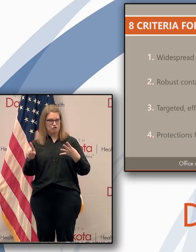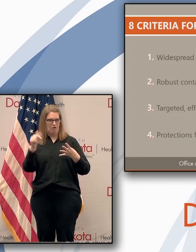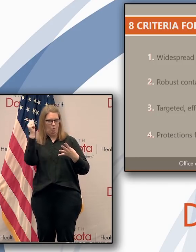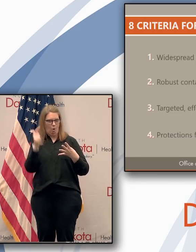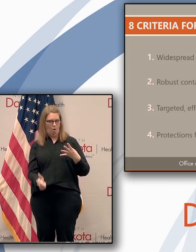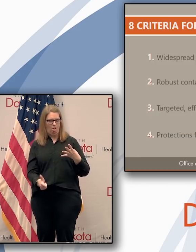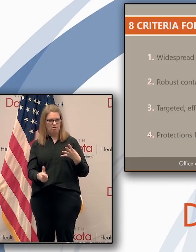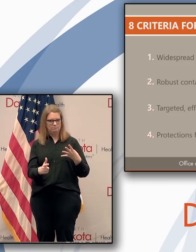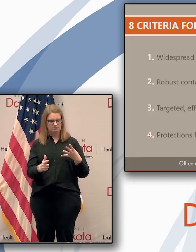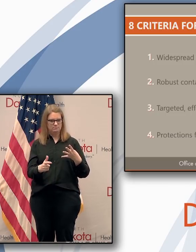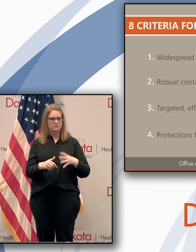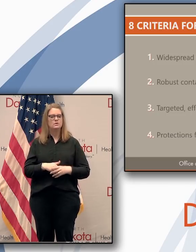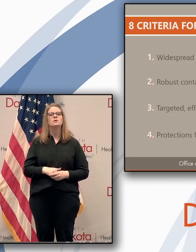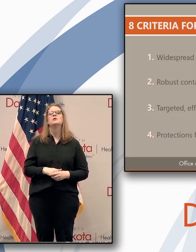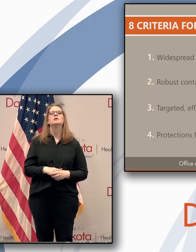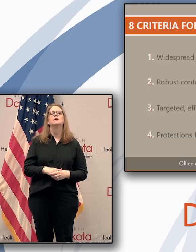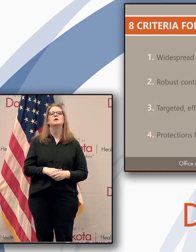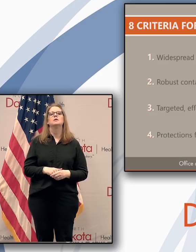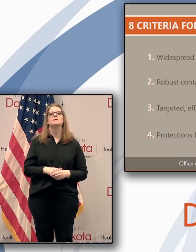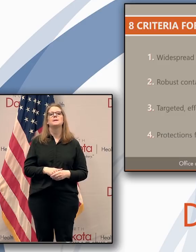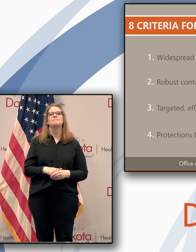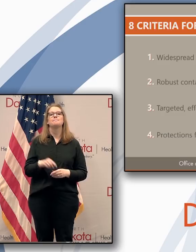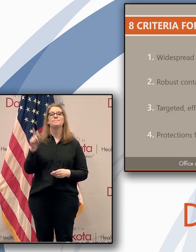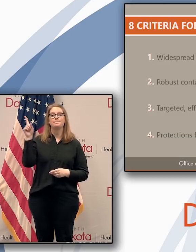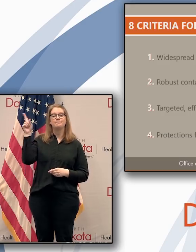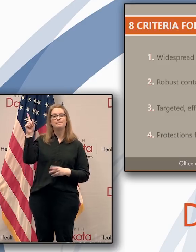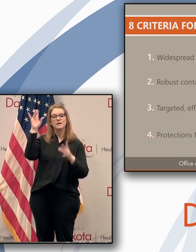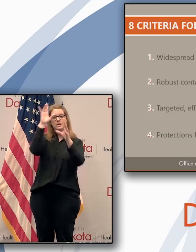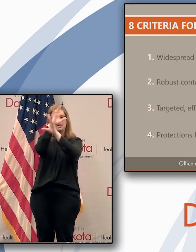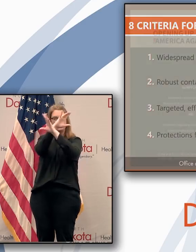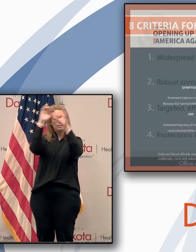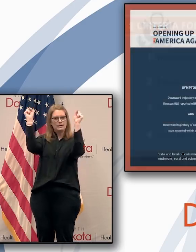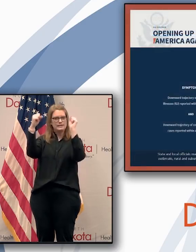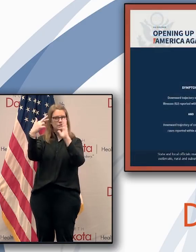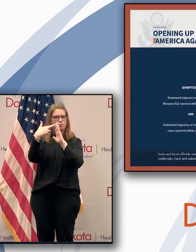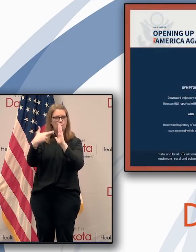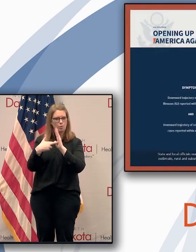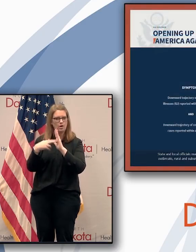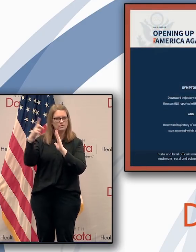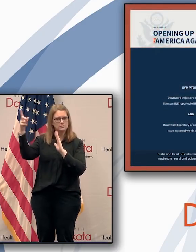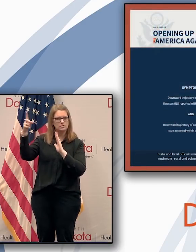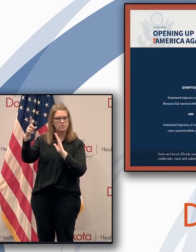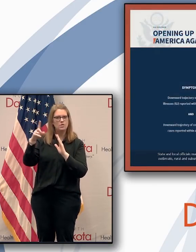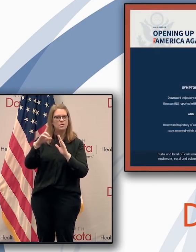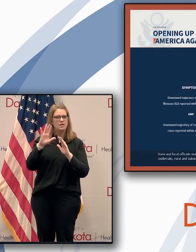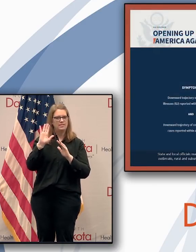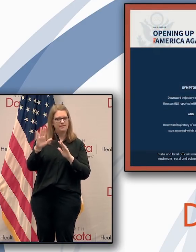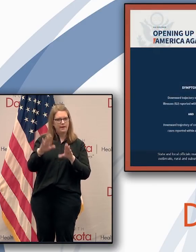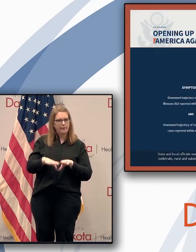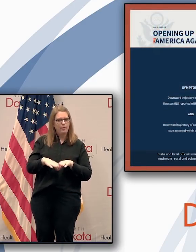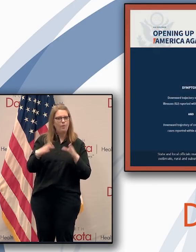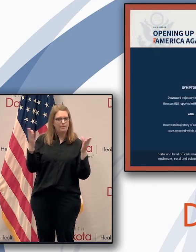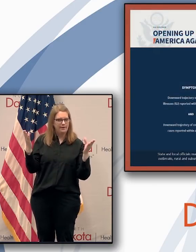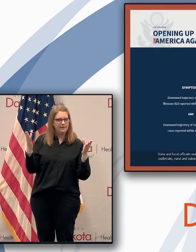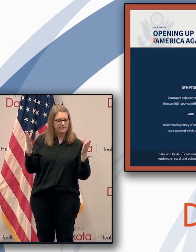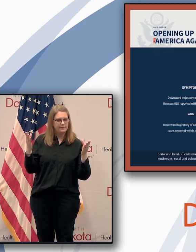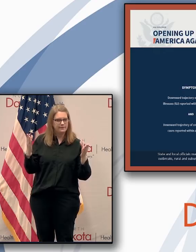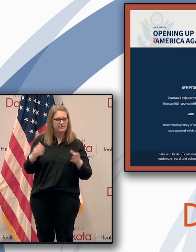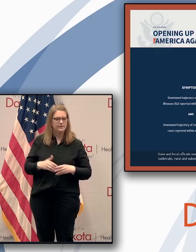we've talked about, too, is the presidential guidelines in terms of reopening. And the